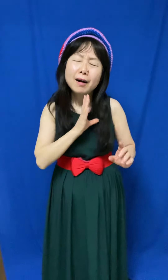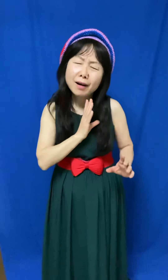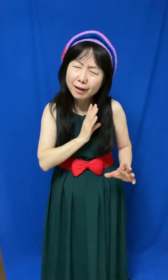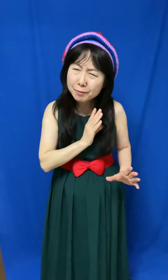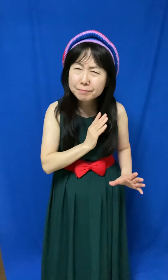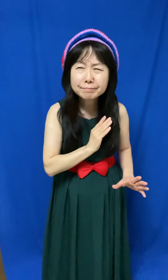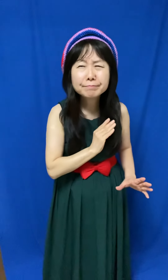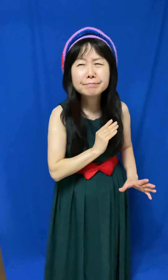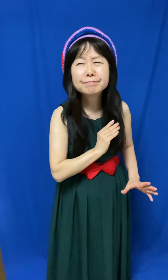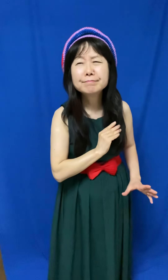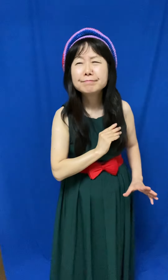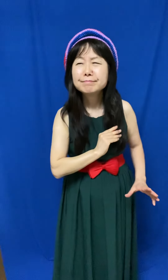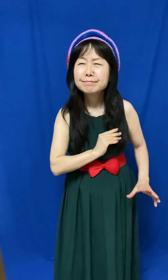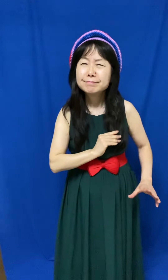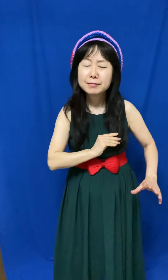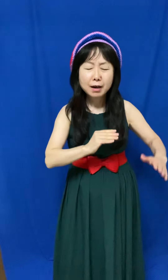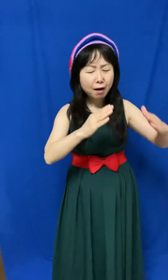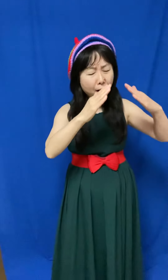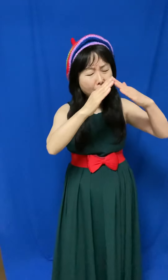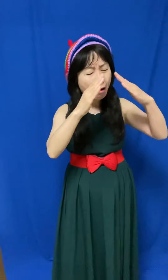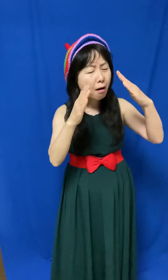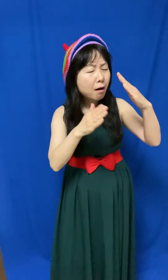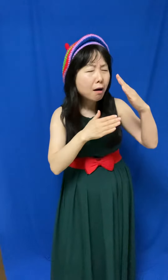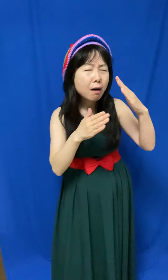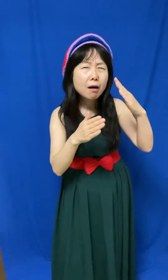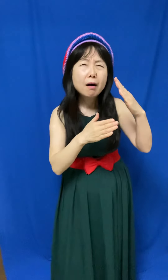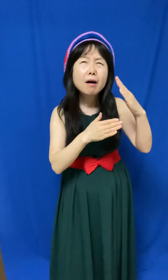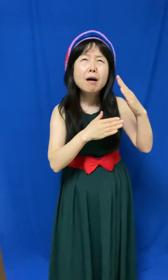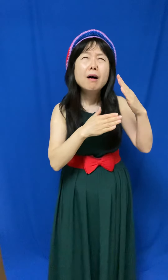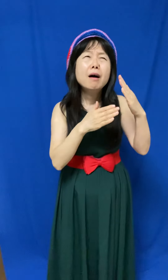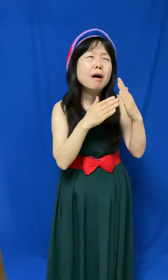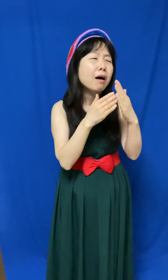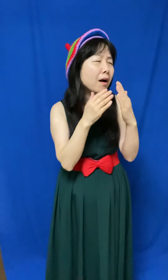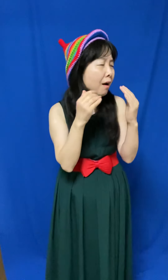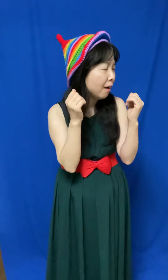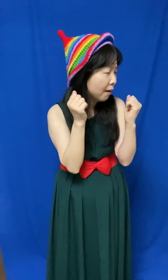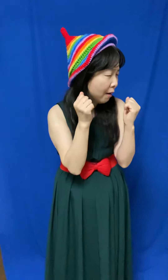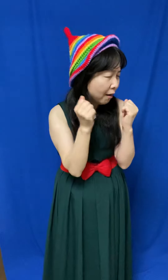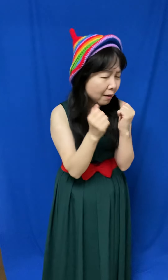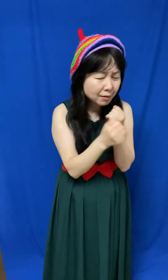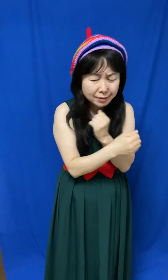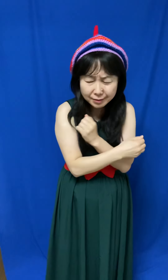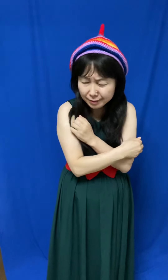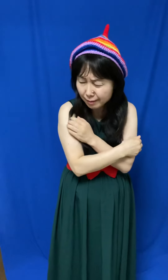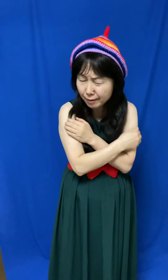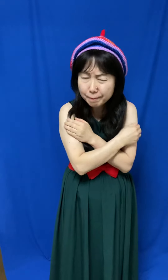This empty house And was so cold